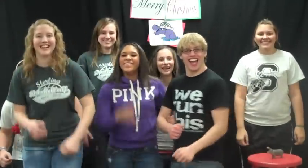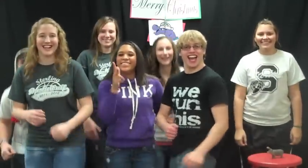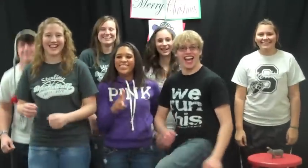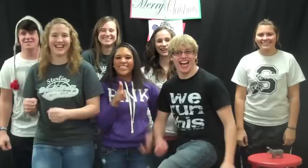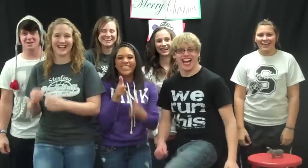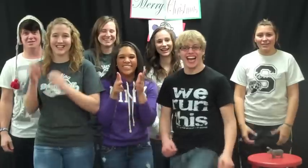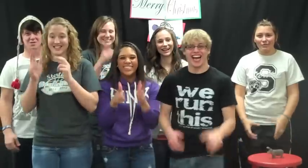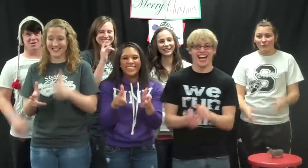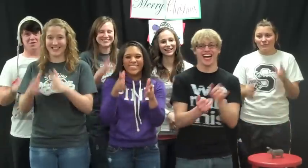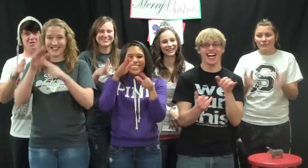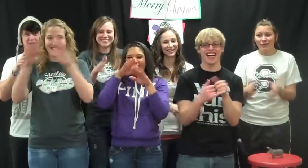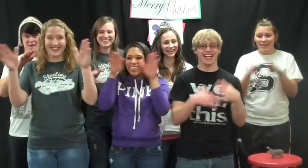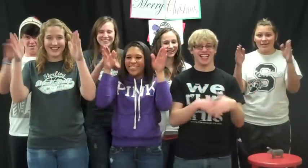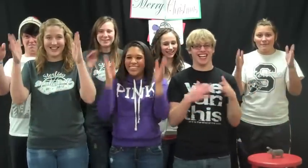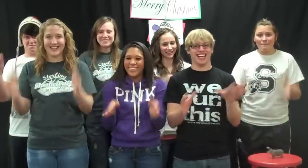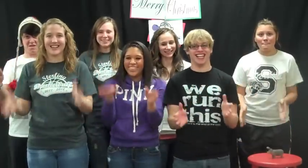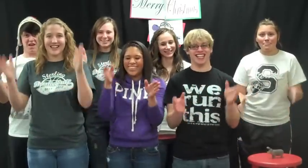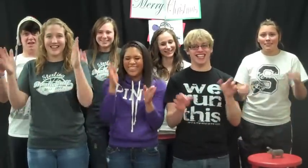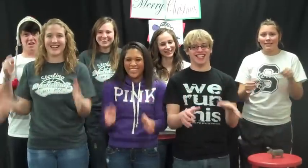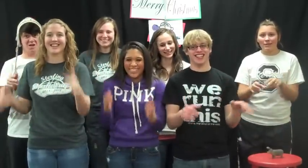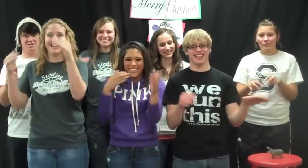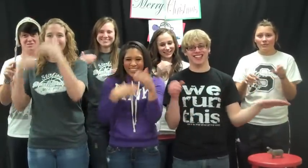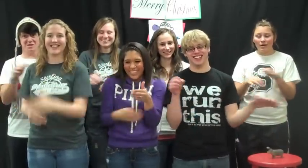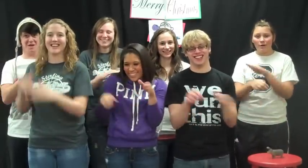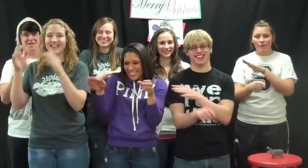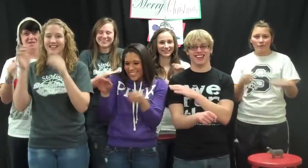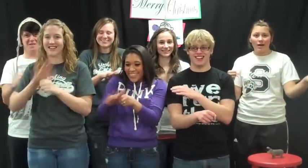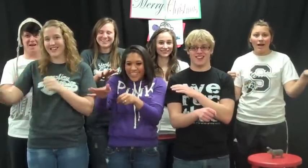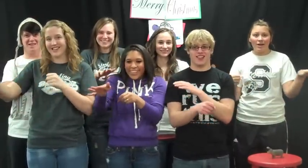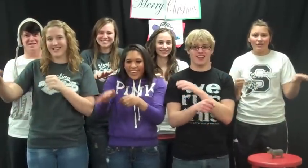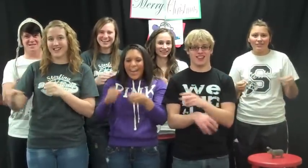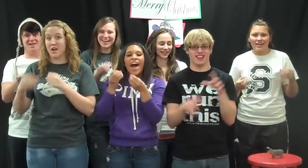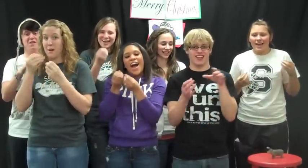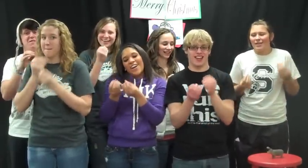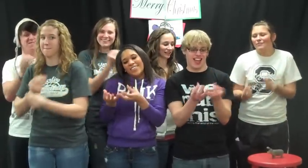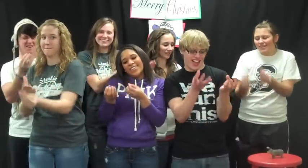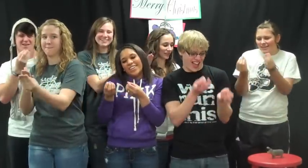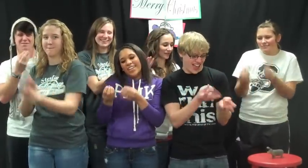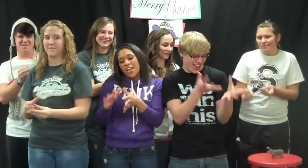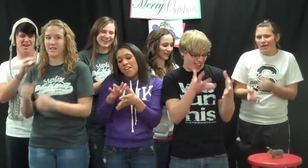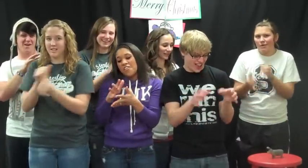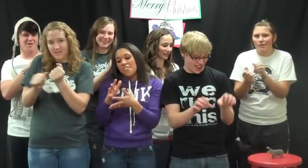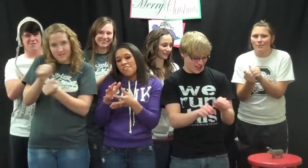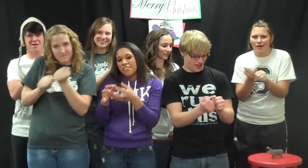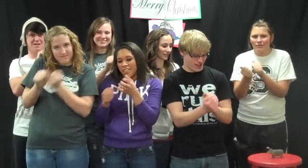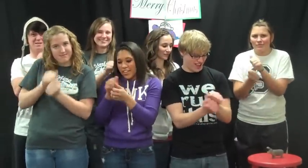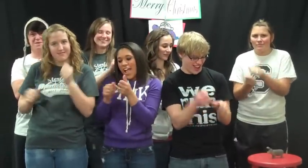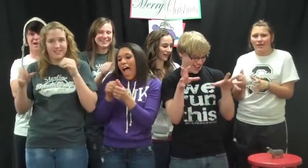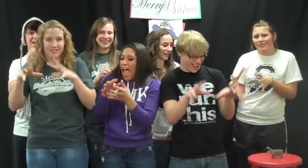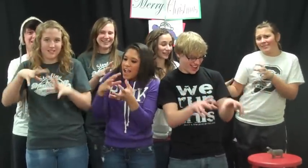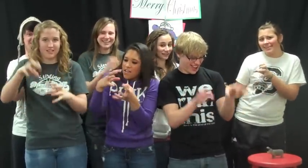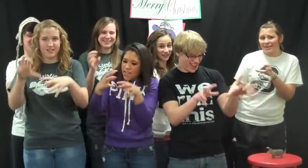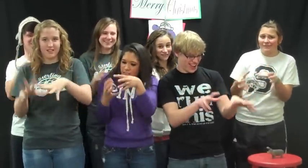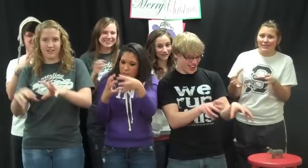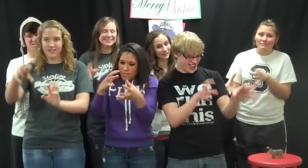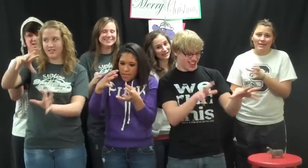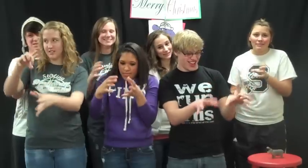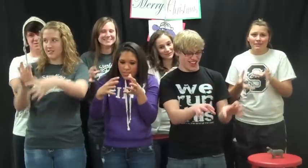There's lots of room for him in our two car garages. I'd feed him there and wash him there and give him his